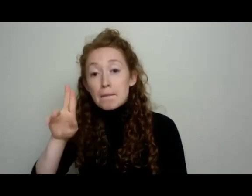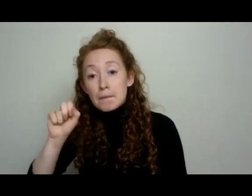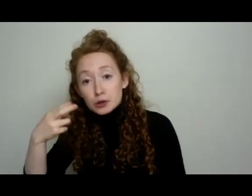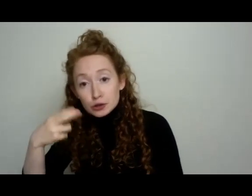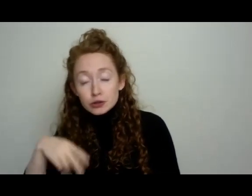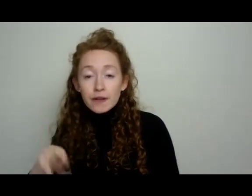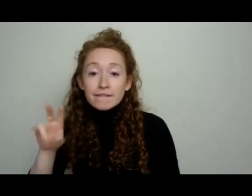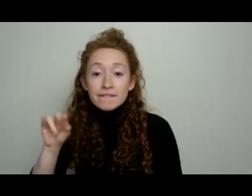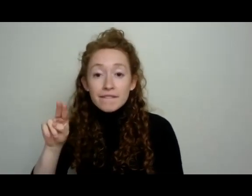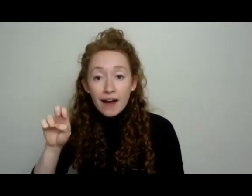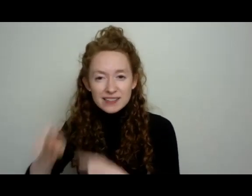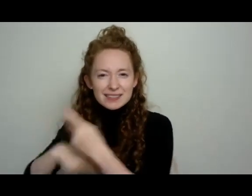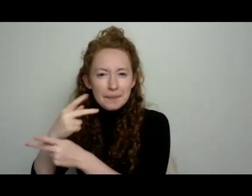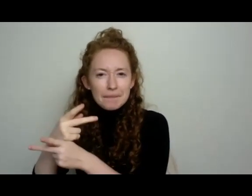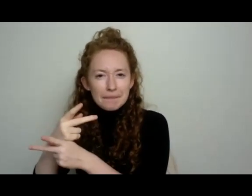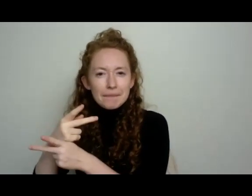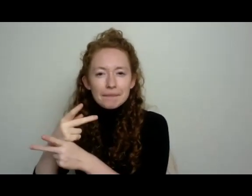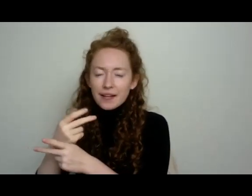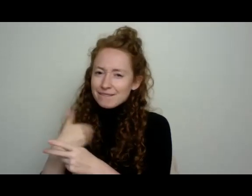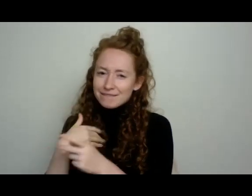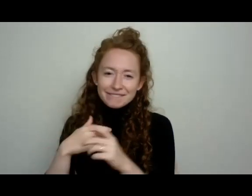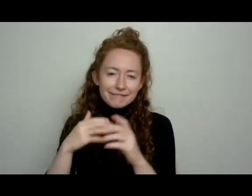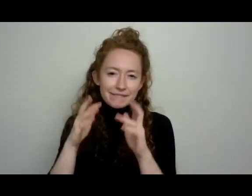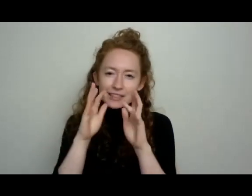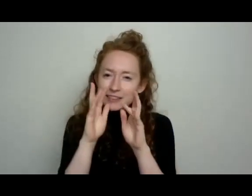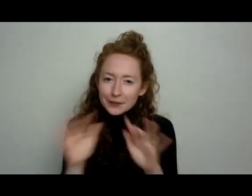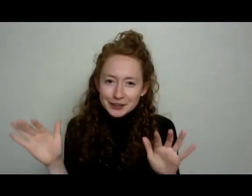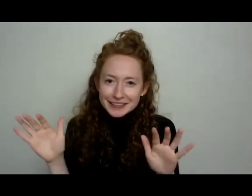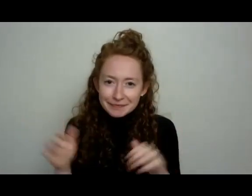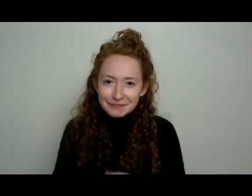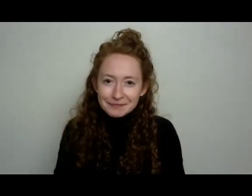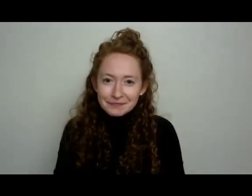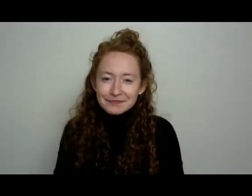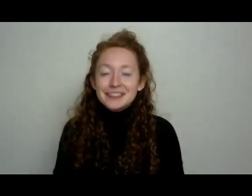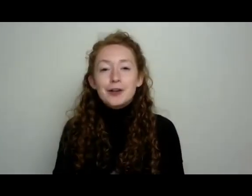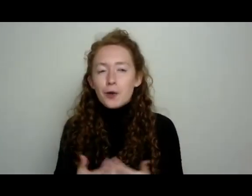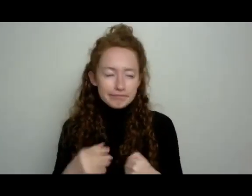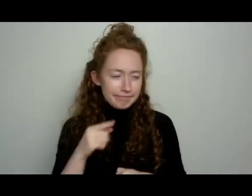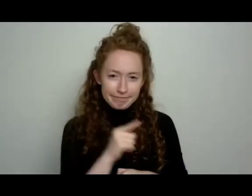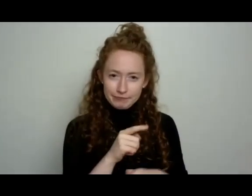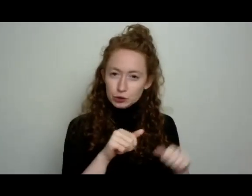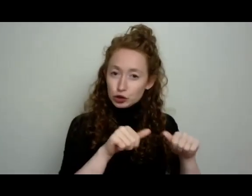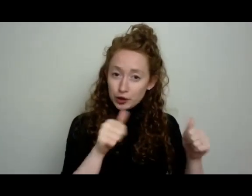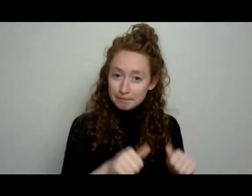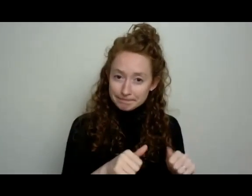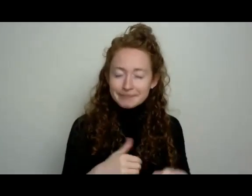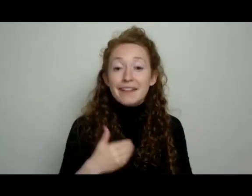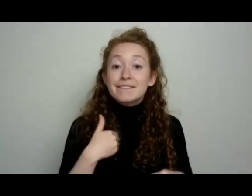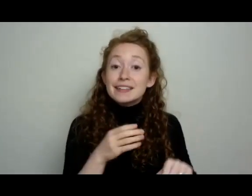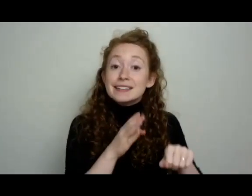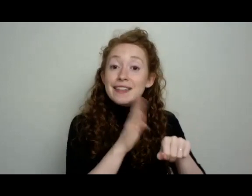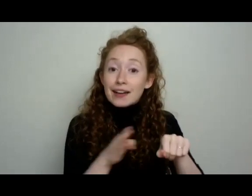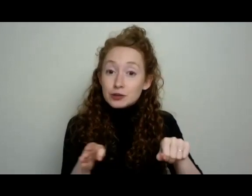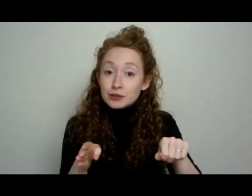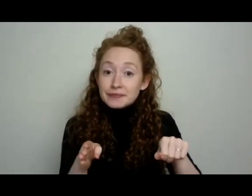of cucumbers. There's a delectable diversity of cucumbers, friends. And so shape, we've got slicers. The